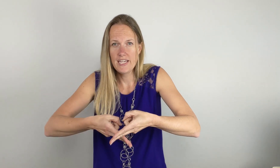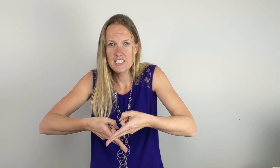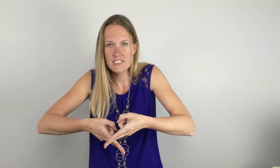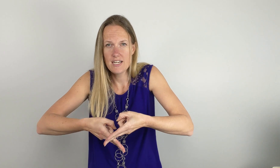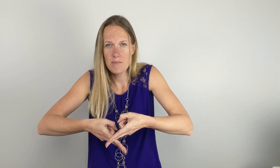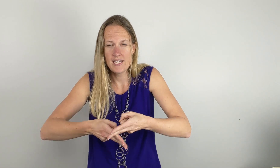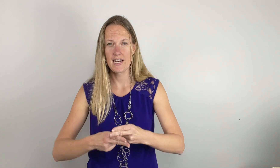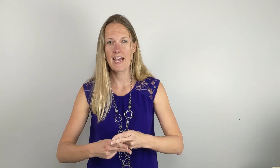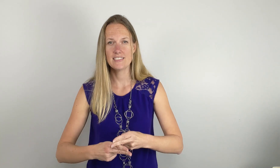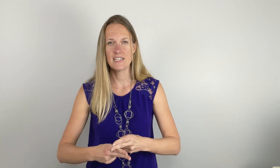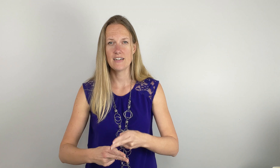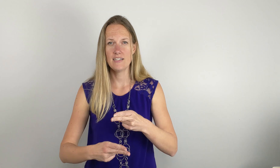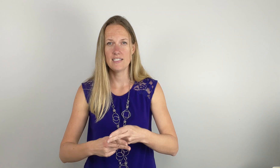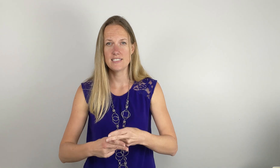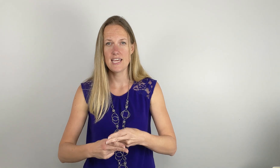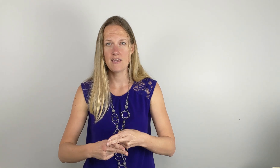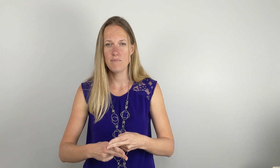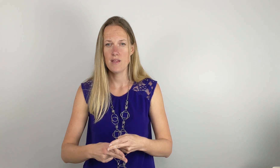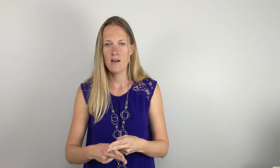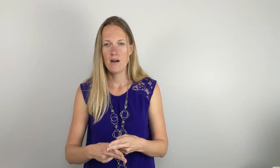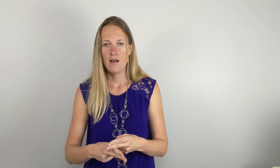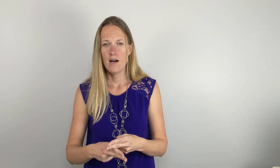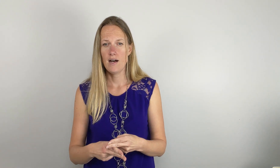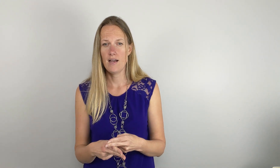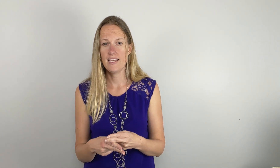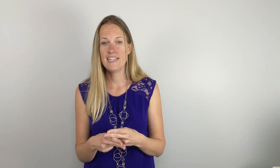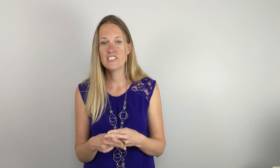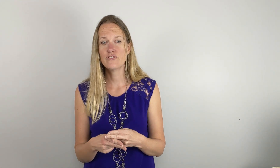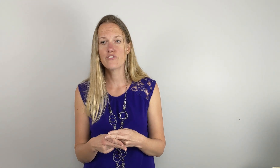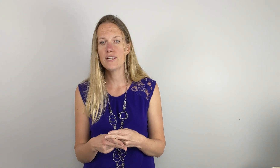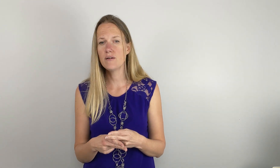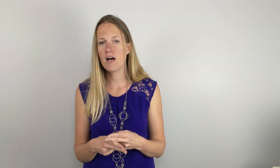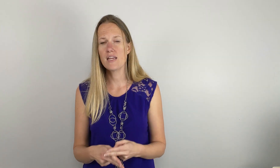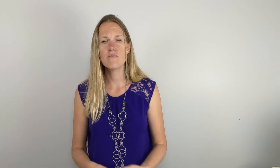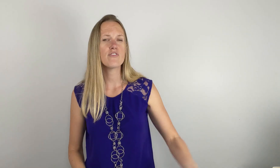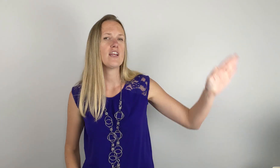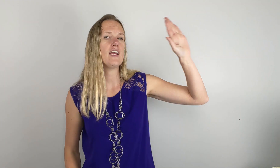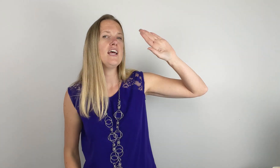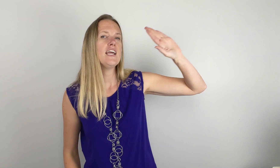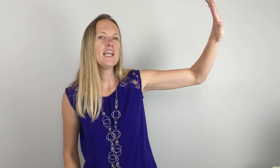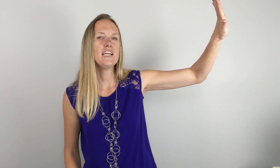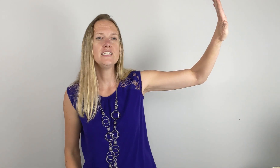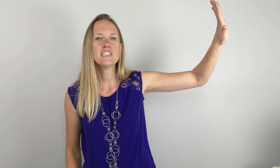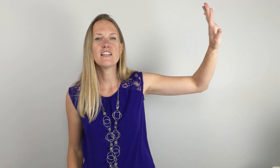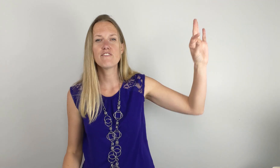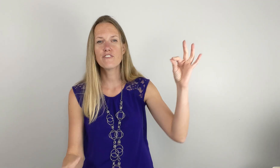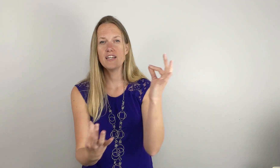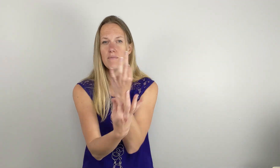H's kind of making an X here. In his name. In his freedom I am free. His and then freedom.